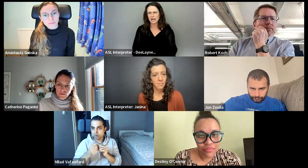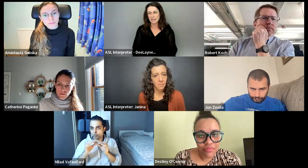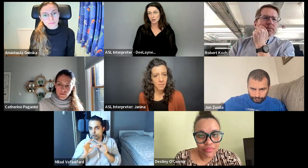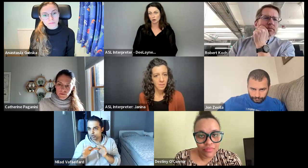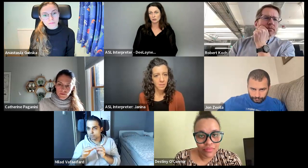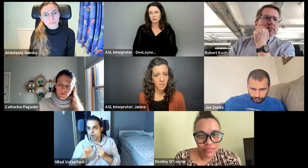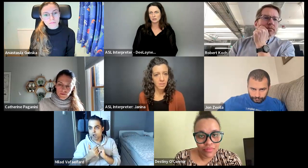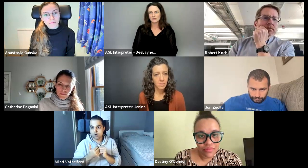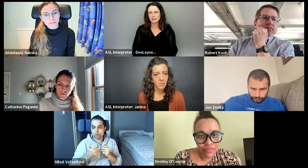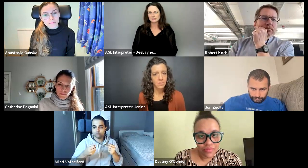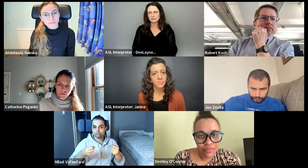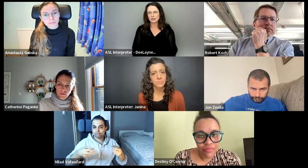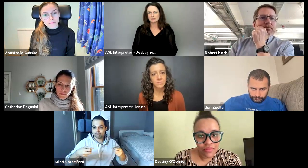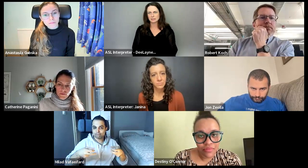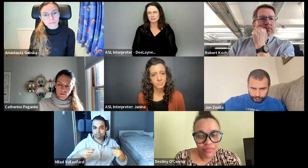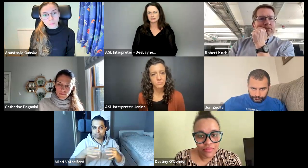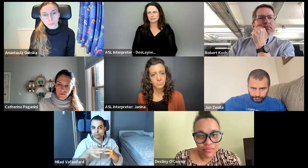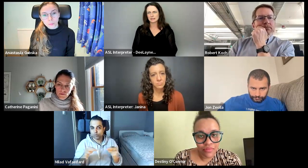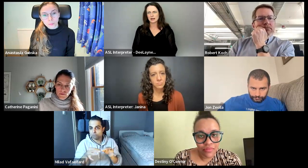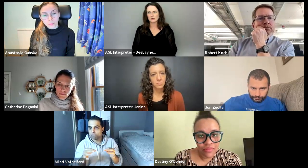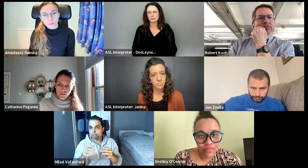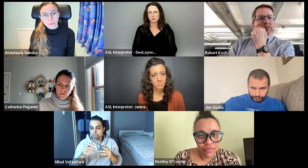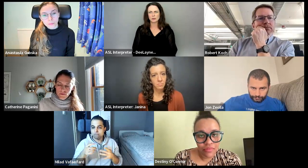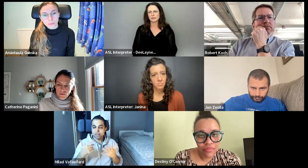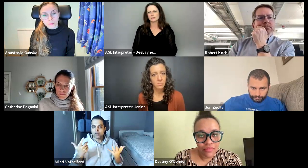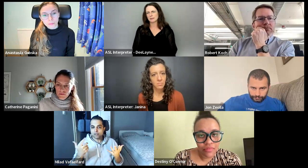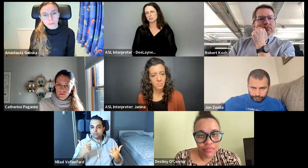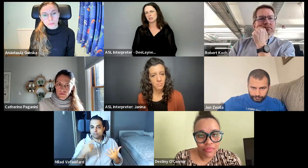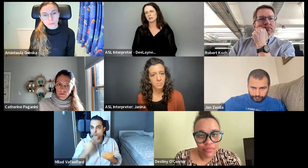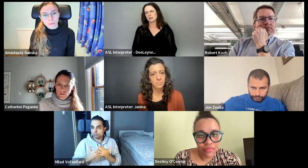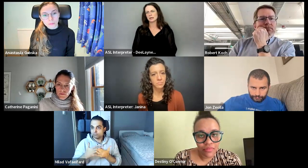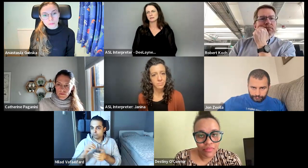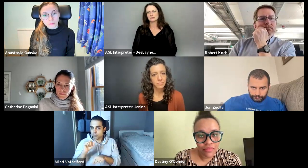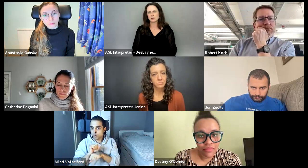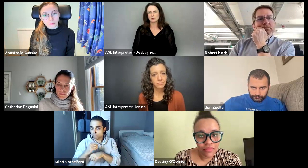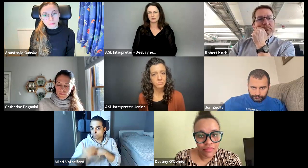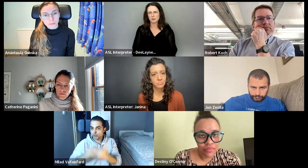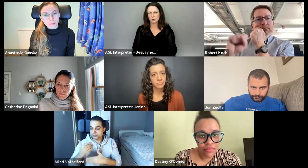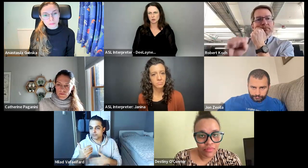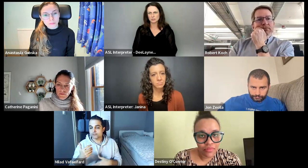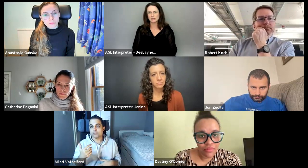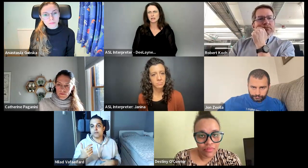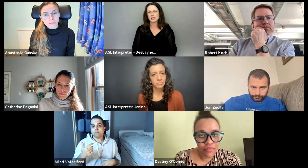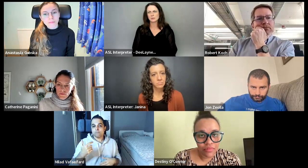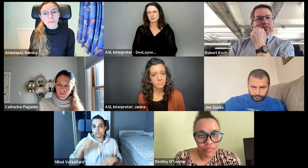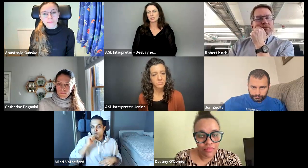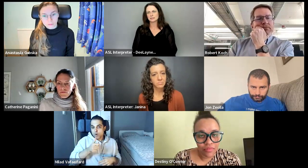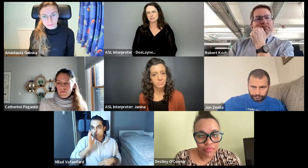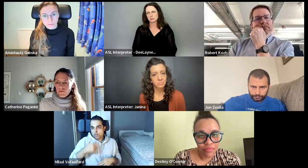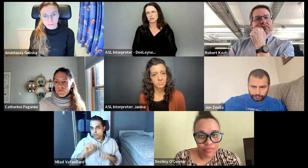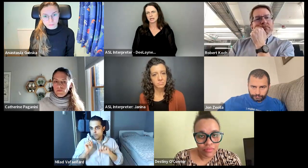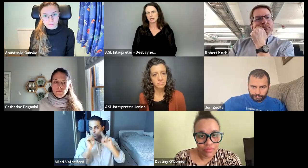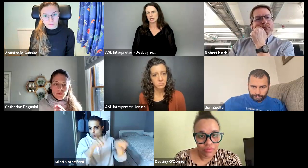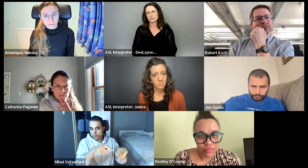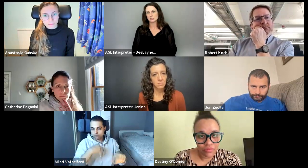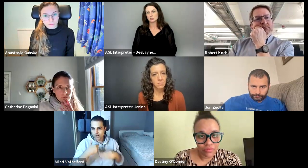that there's a guy here that, um, is going to discuss how interpreting and captioning and all of that works and what the process